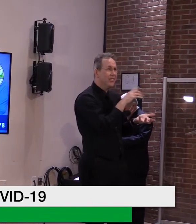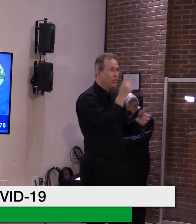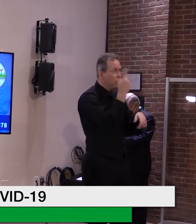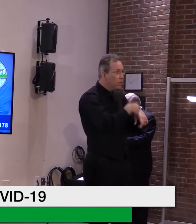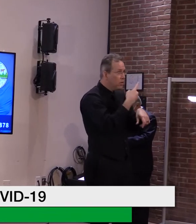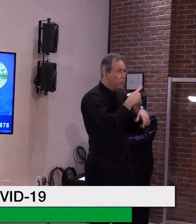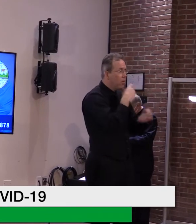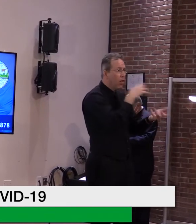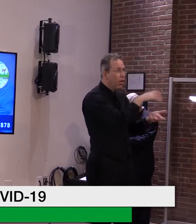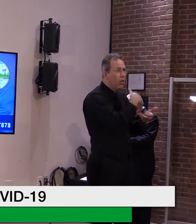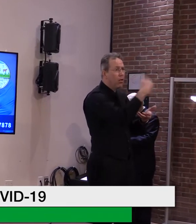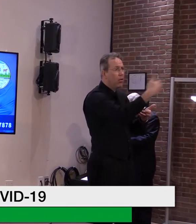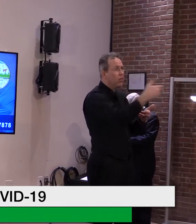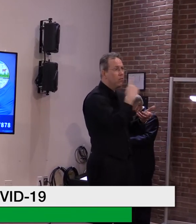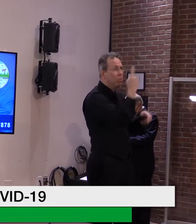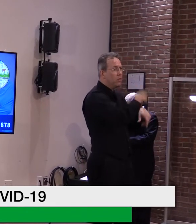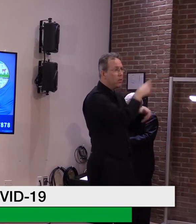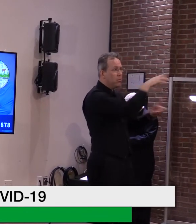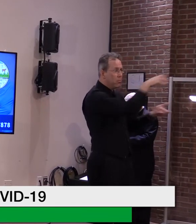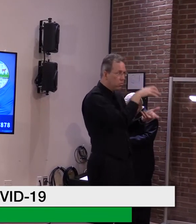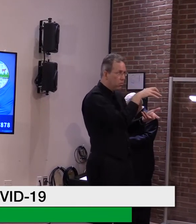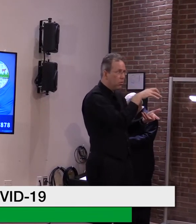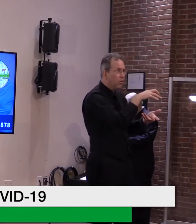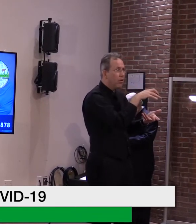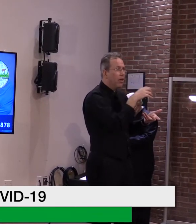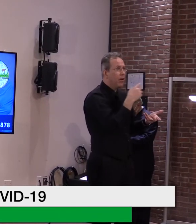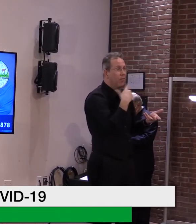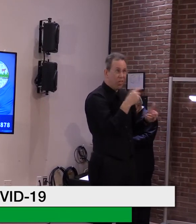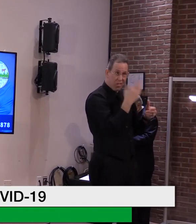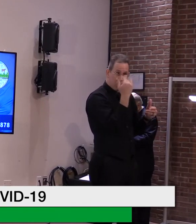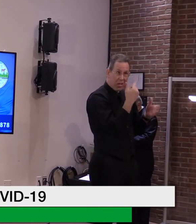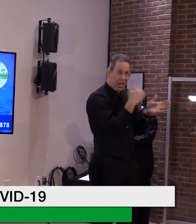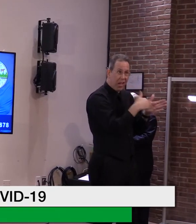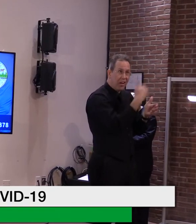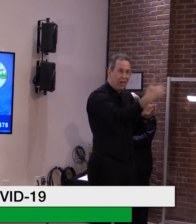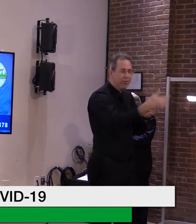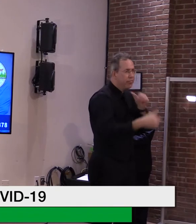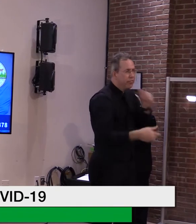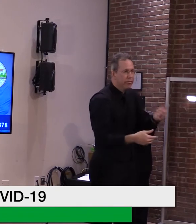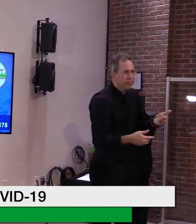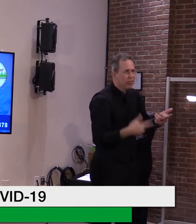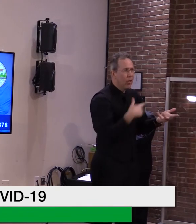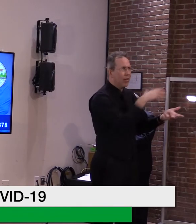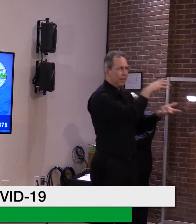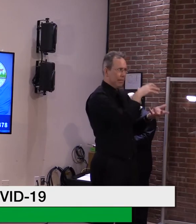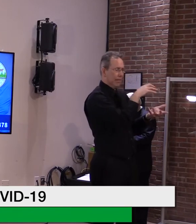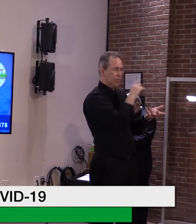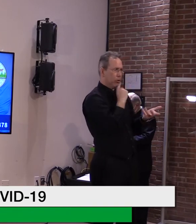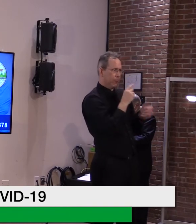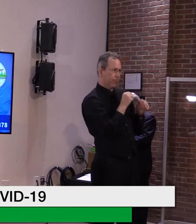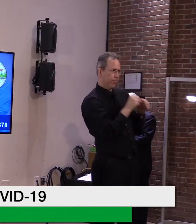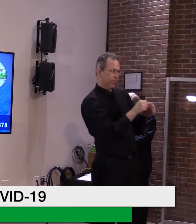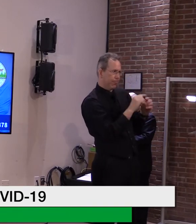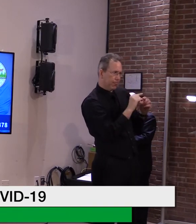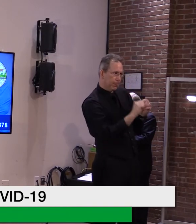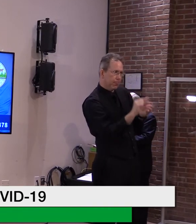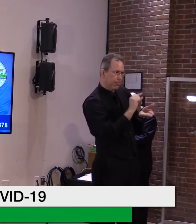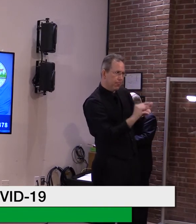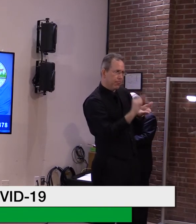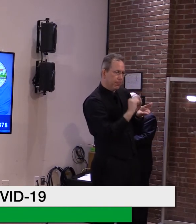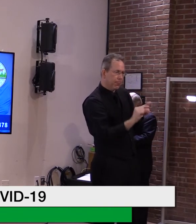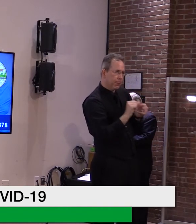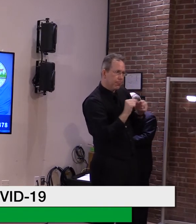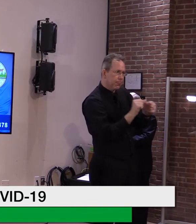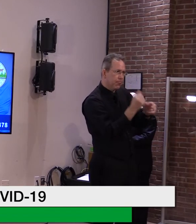for program or programmatic needs. This should be used for unmet needs in terms of infrastructure, broadband in particular,